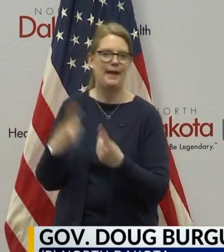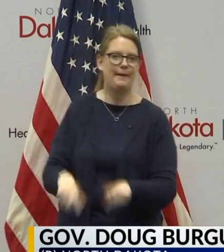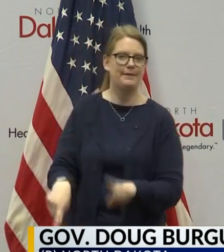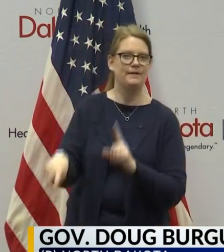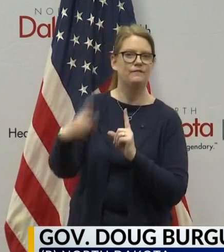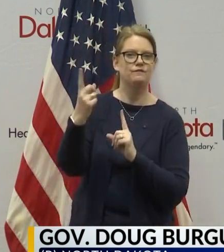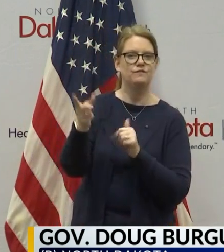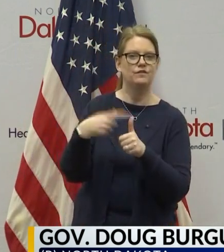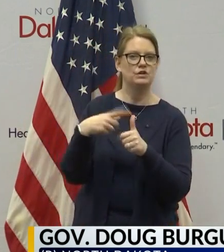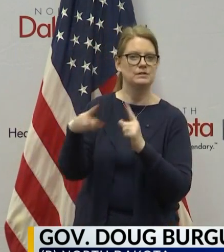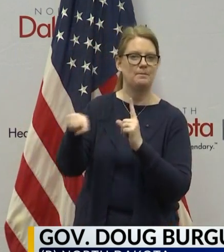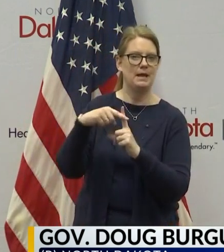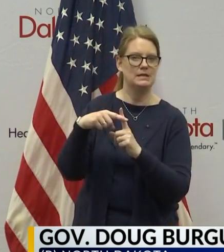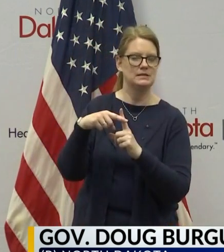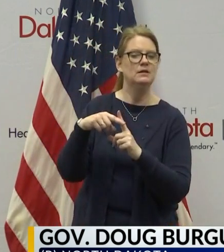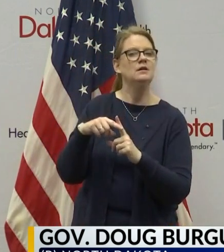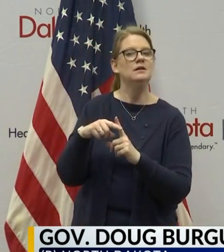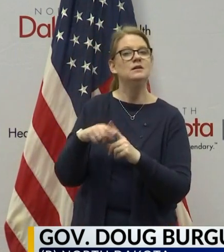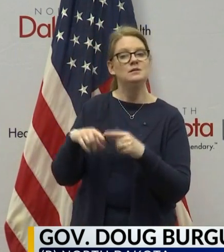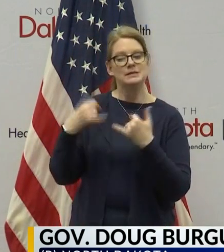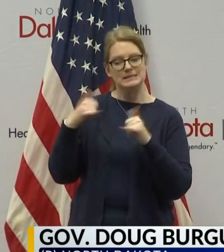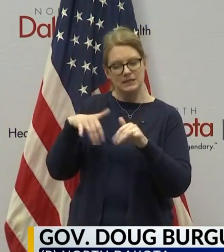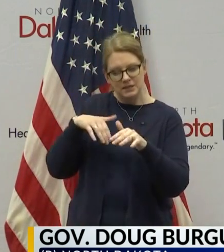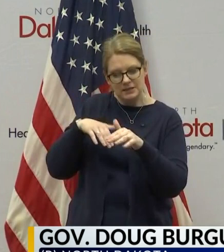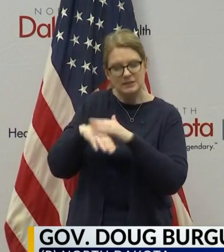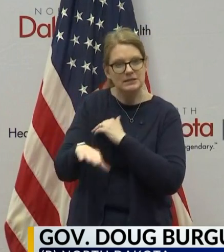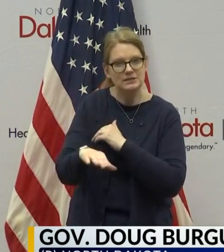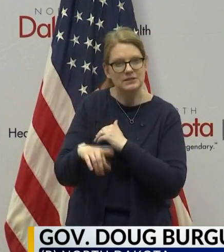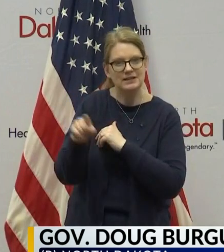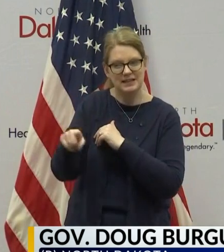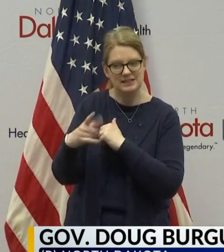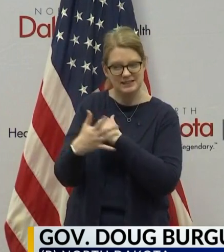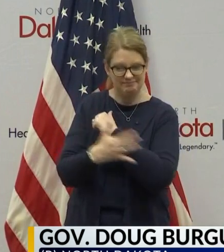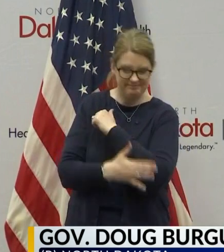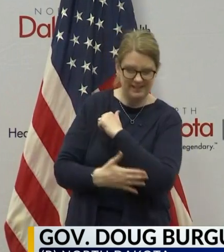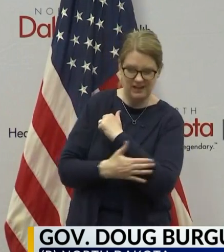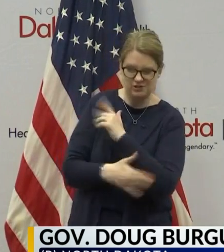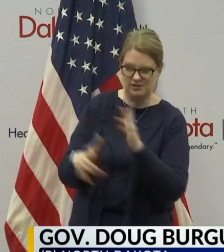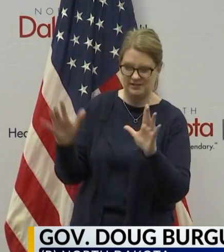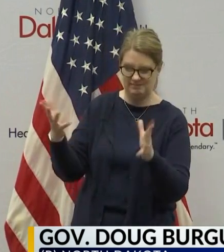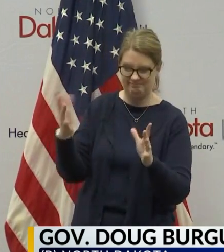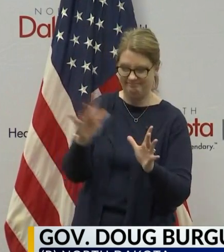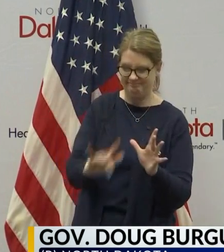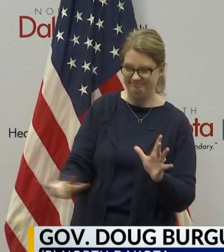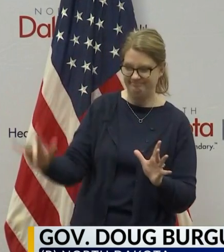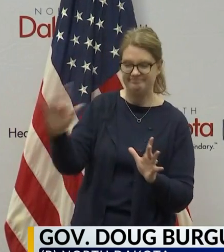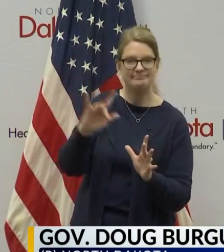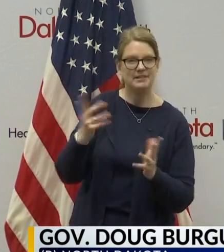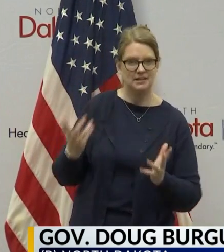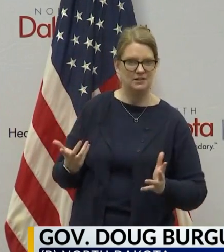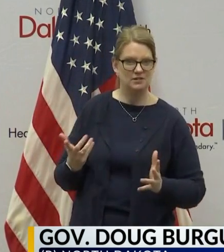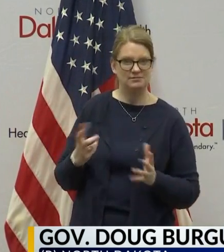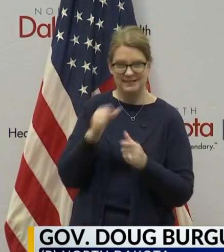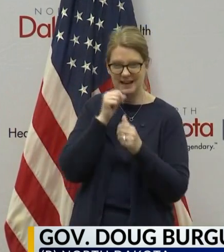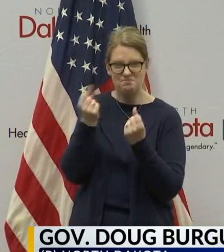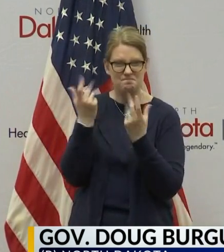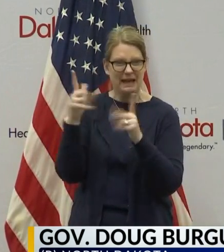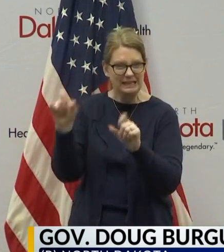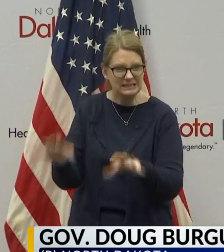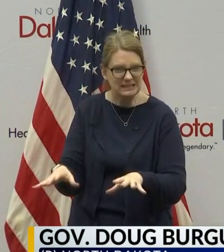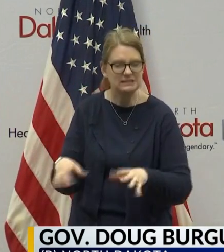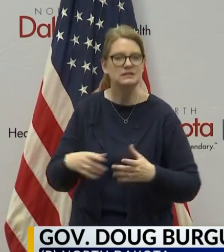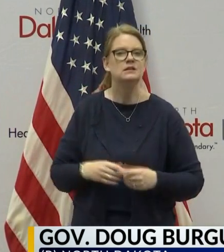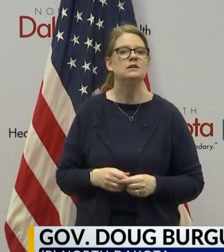But we were still going into a largely untouched part of the country, which was part of the testing criteria. And